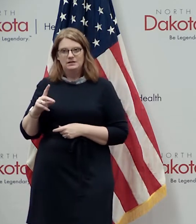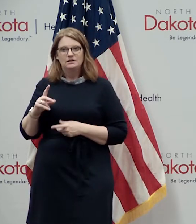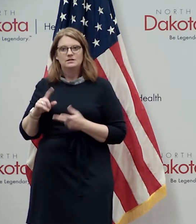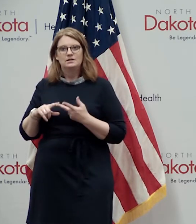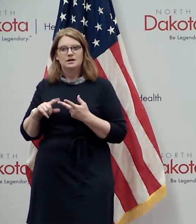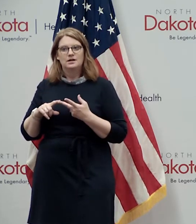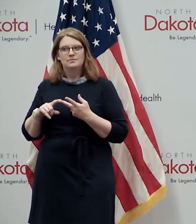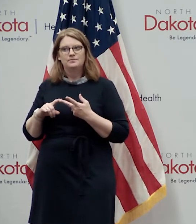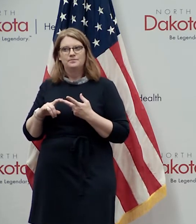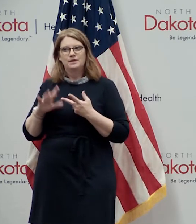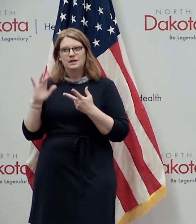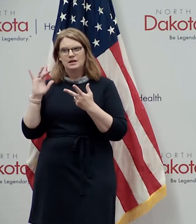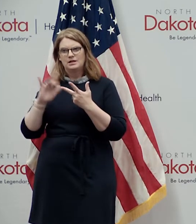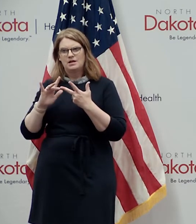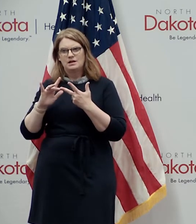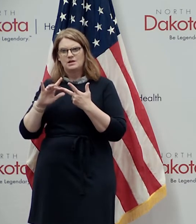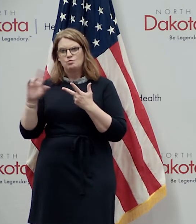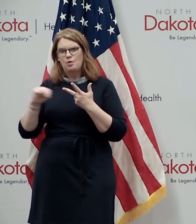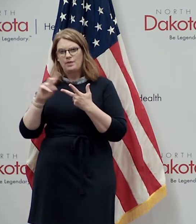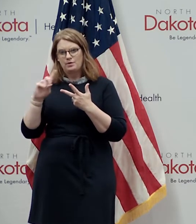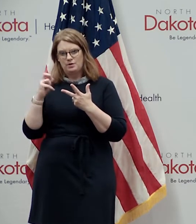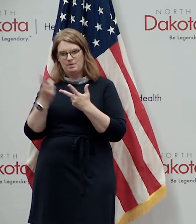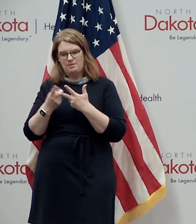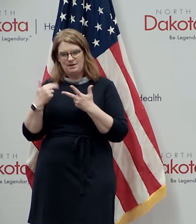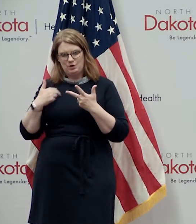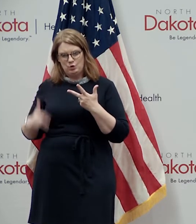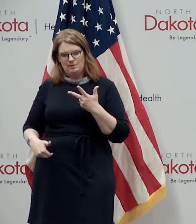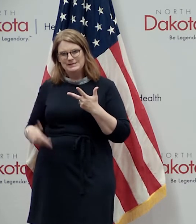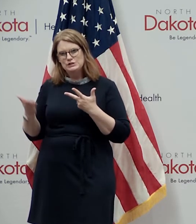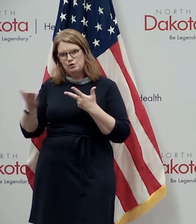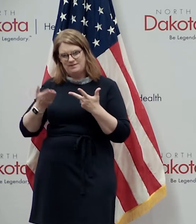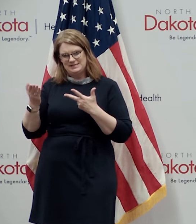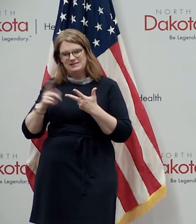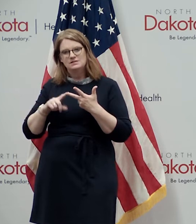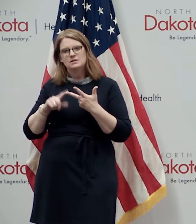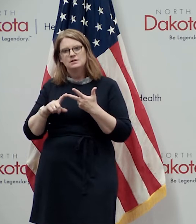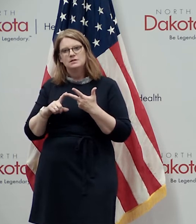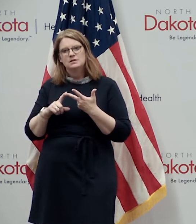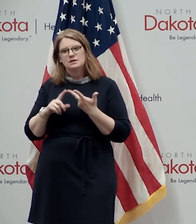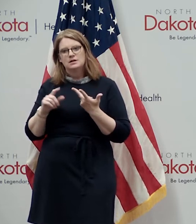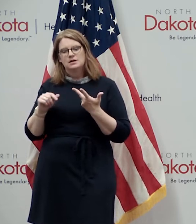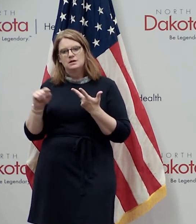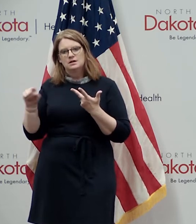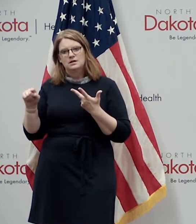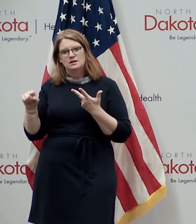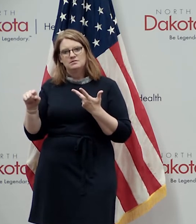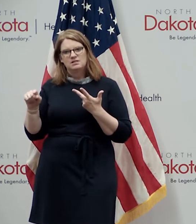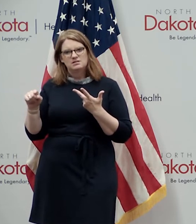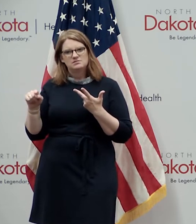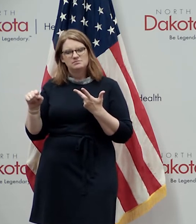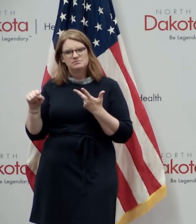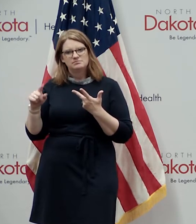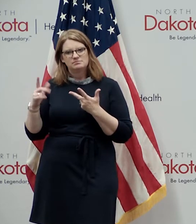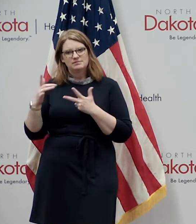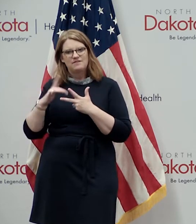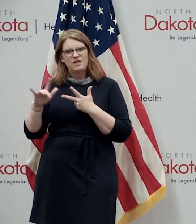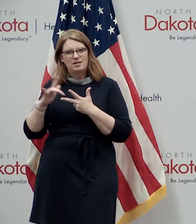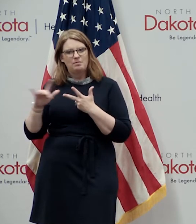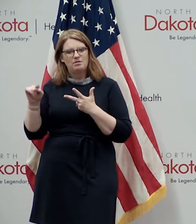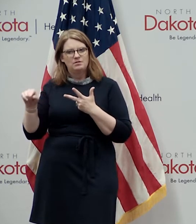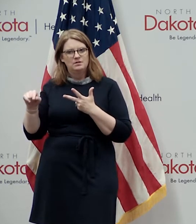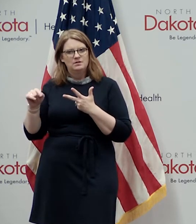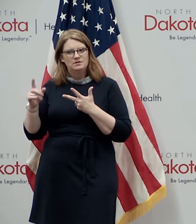contact uh north dakota department of human services we've got a series of ombudsman that are available to help